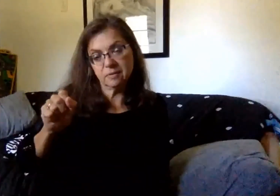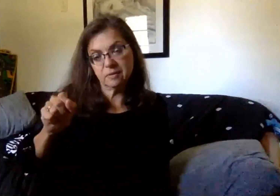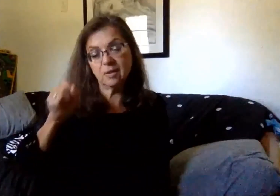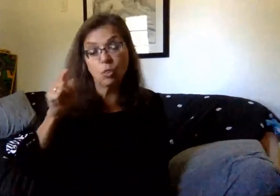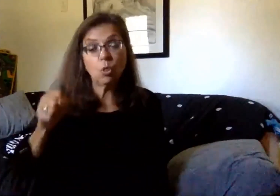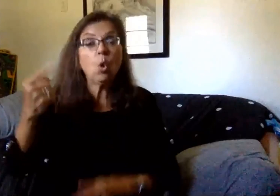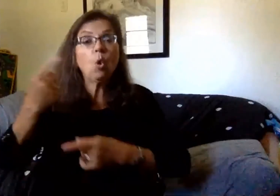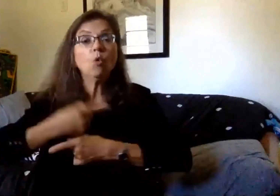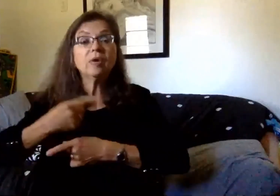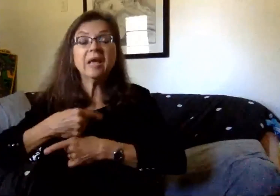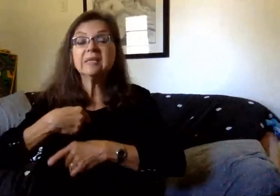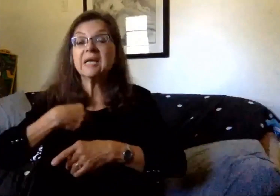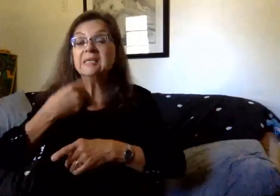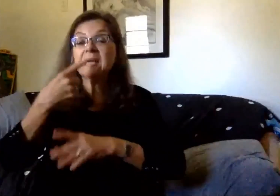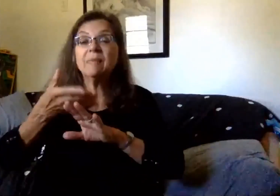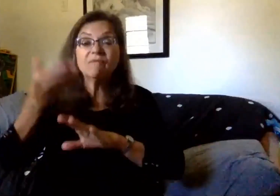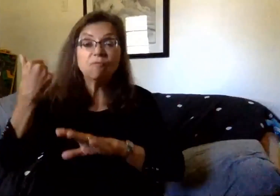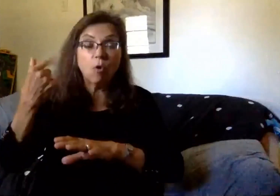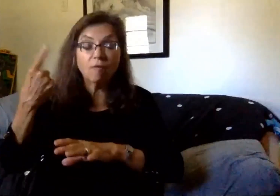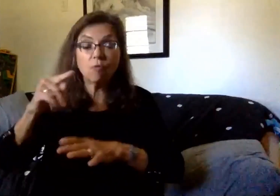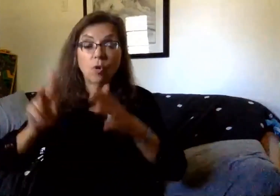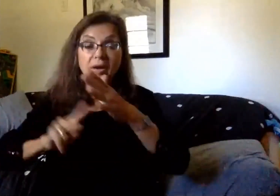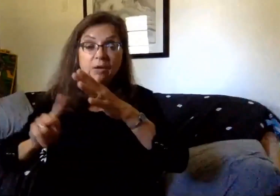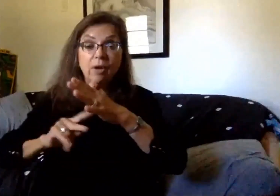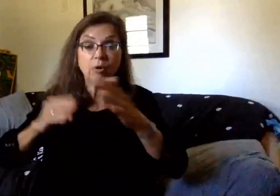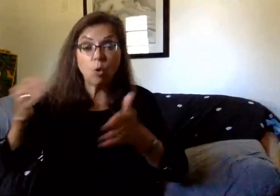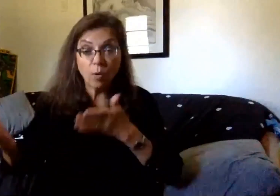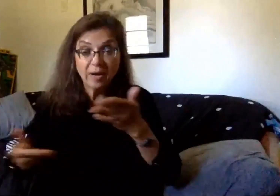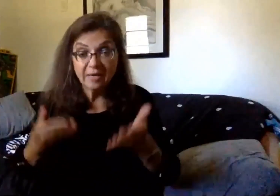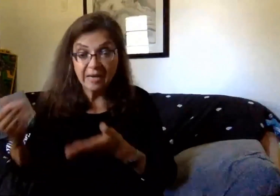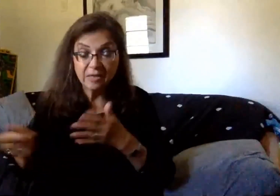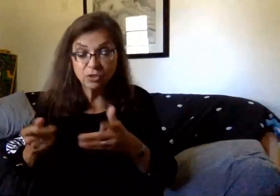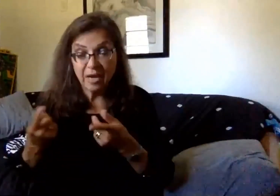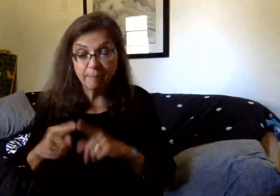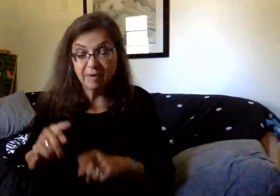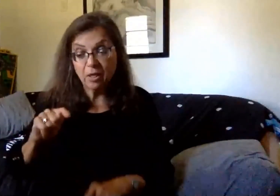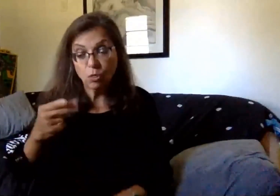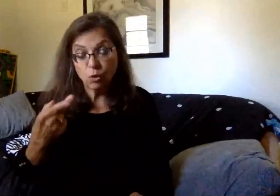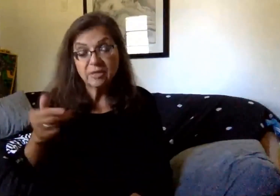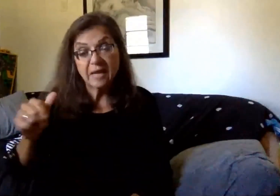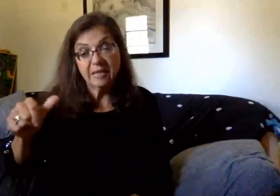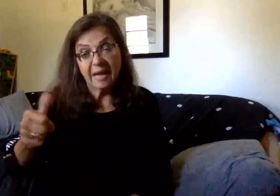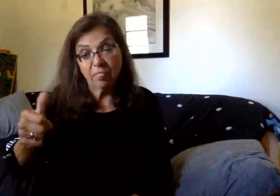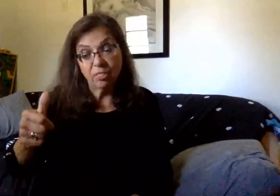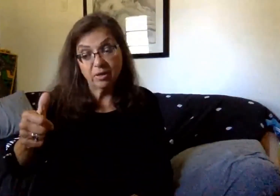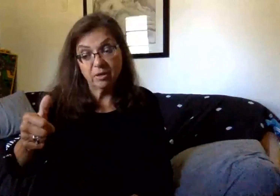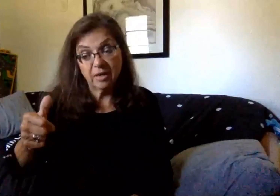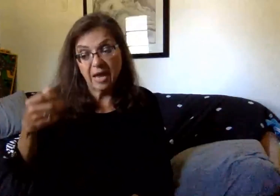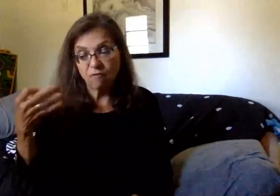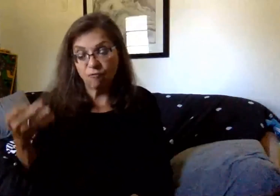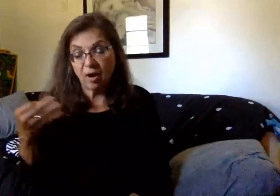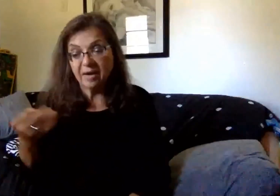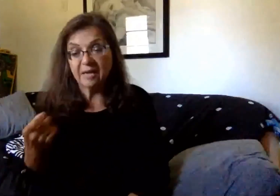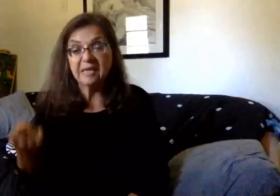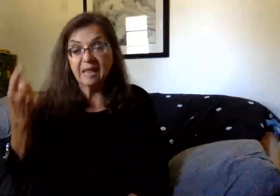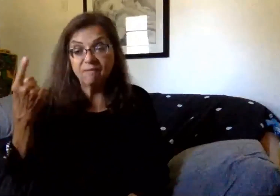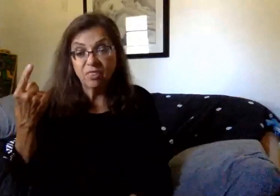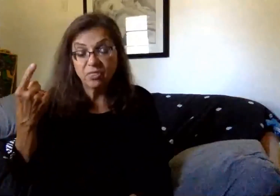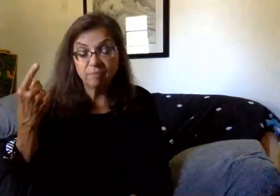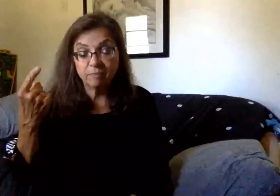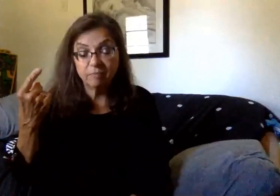earlier for kindergarten orientation, which will be held on Thursday, September 10th and Friday, September 11th.